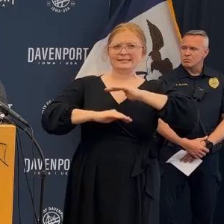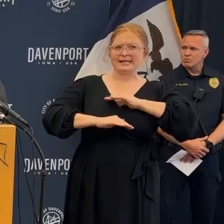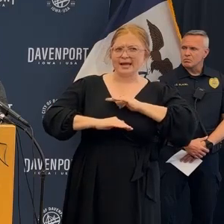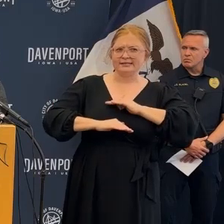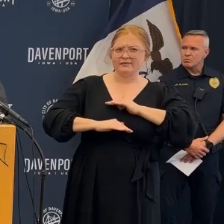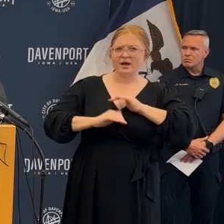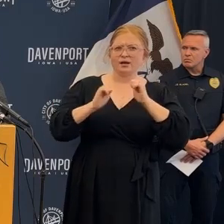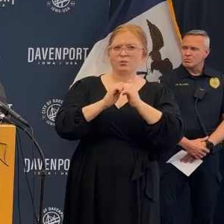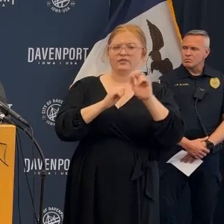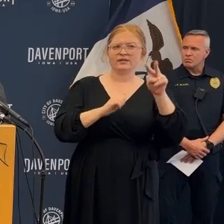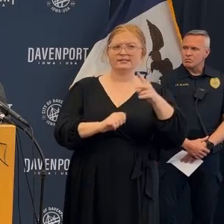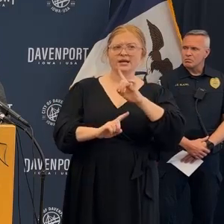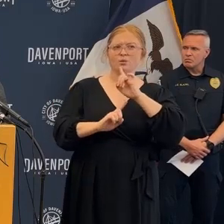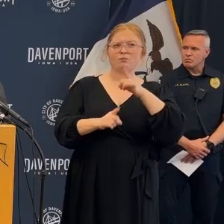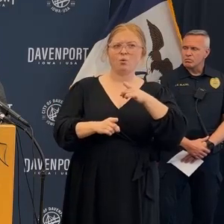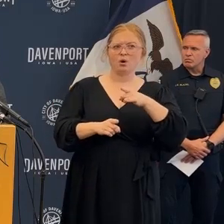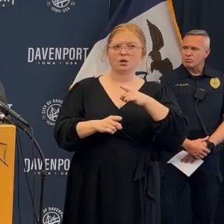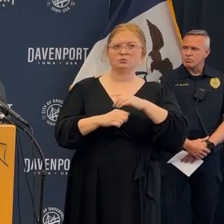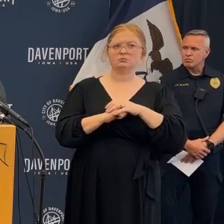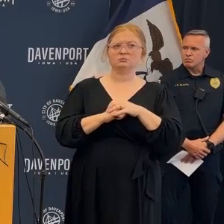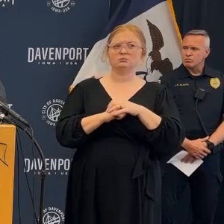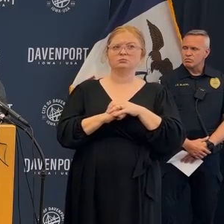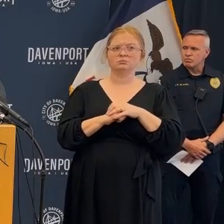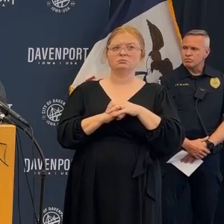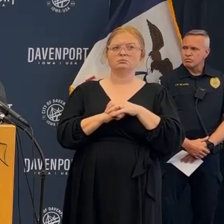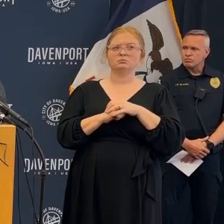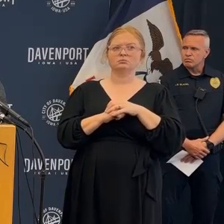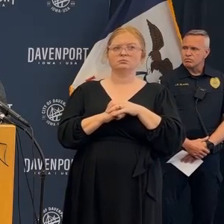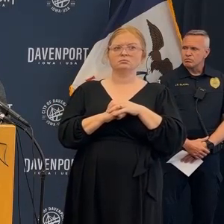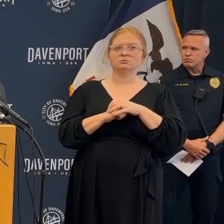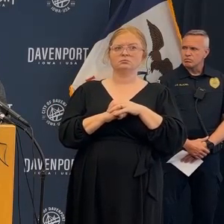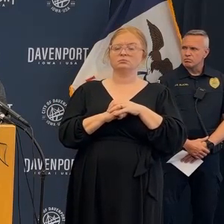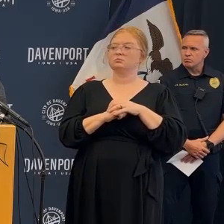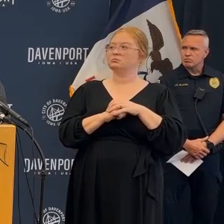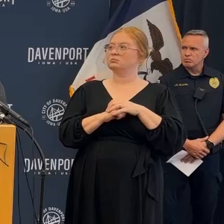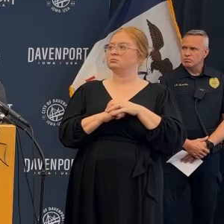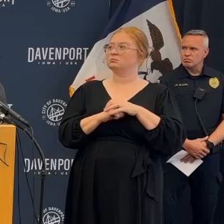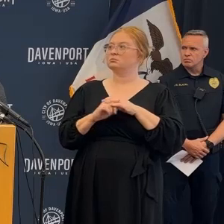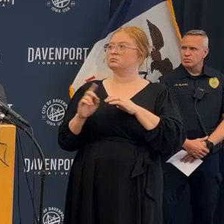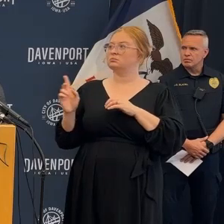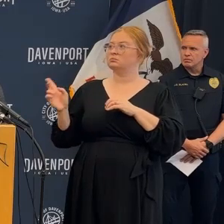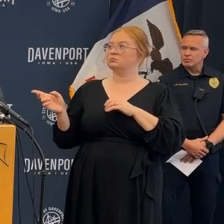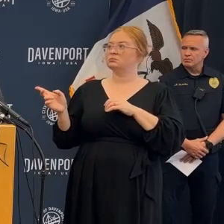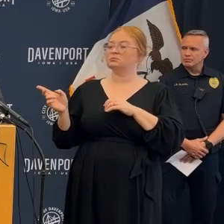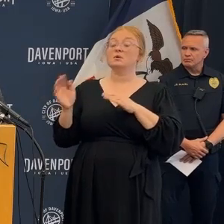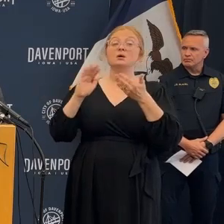second report started with they had some more veneer brick falling so we asked for another report